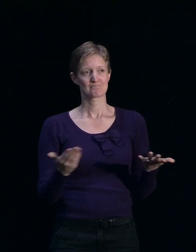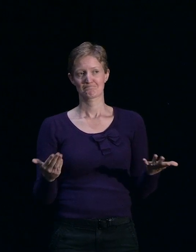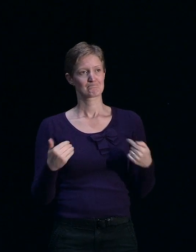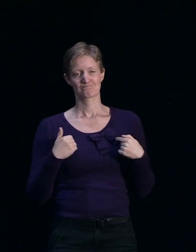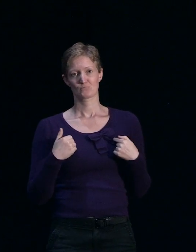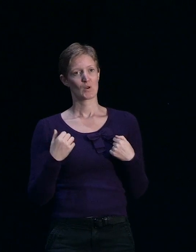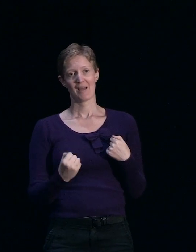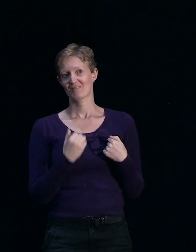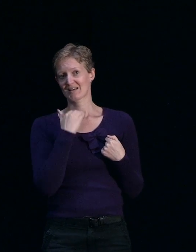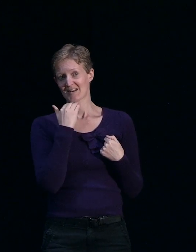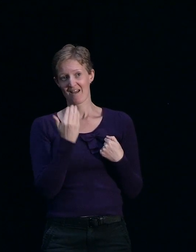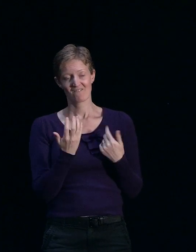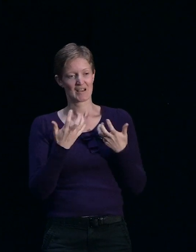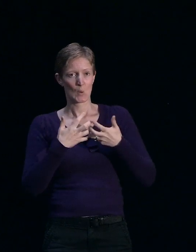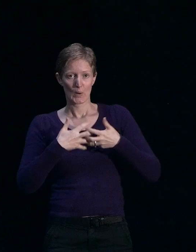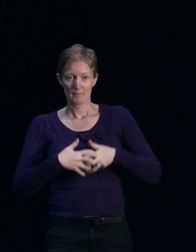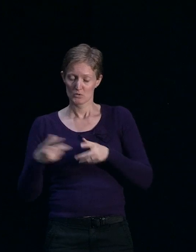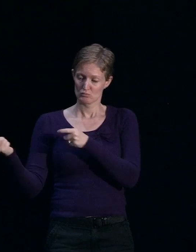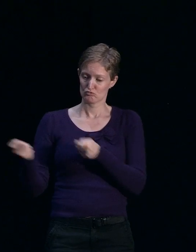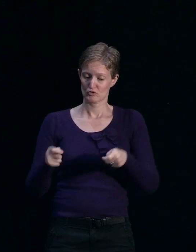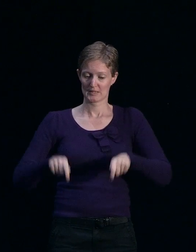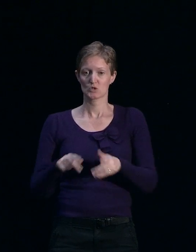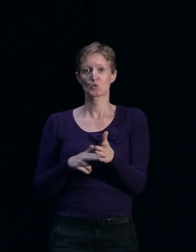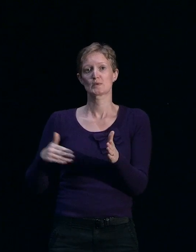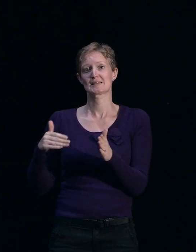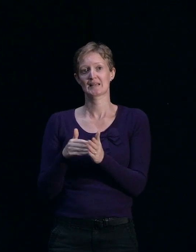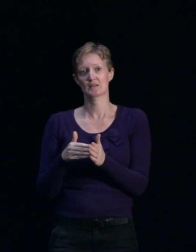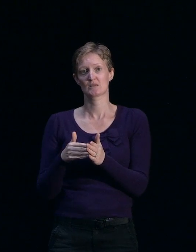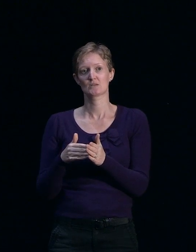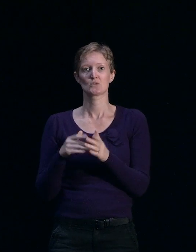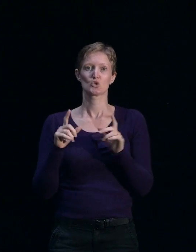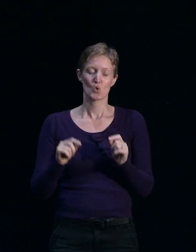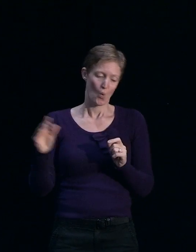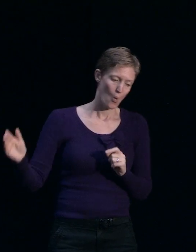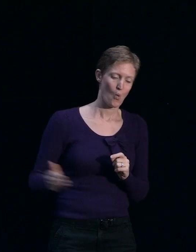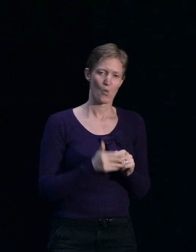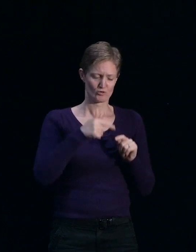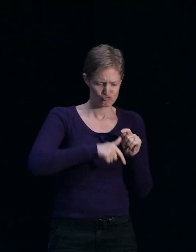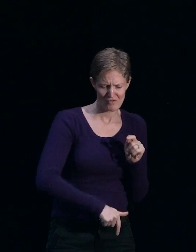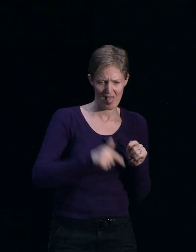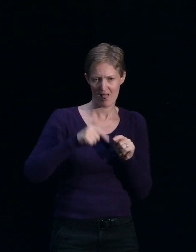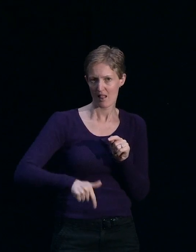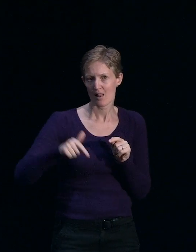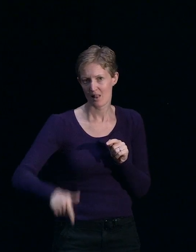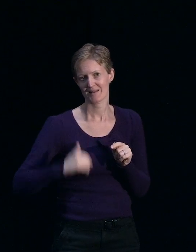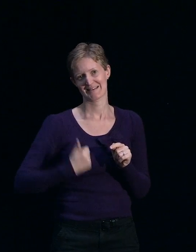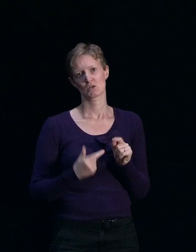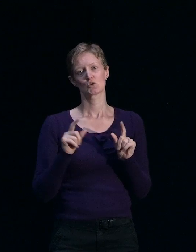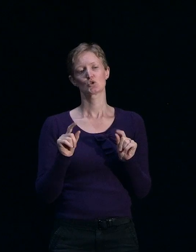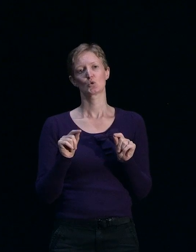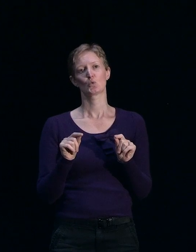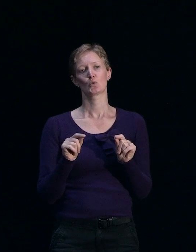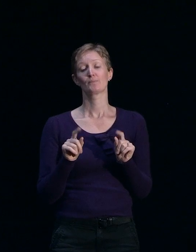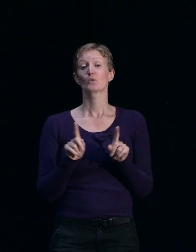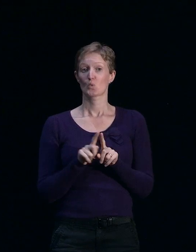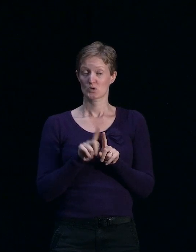available to be brought into New Zealand to undertake the amount of drilling and testing that was needed. And then on top of that, which